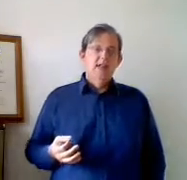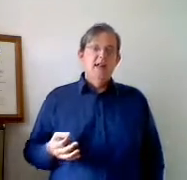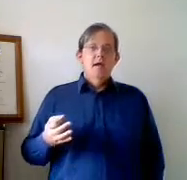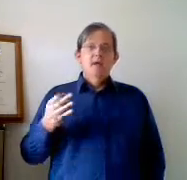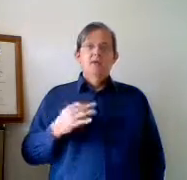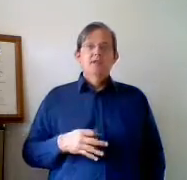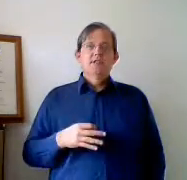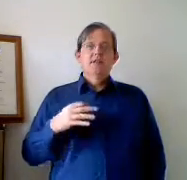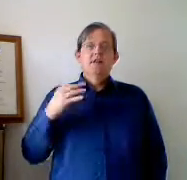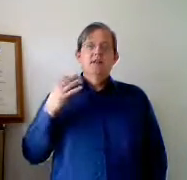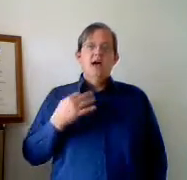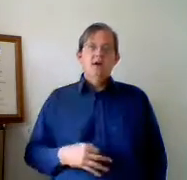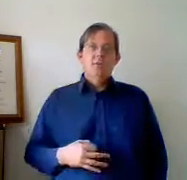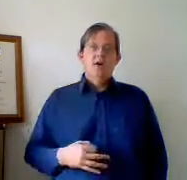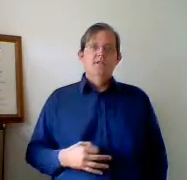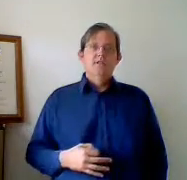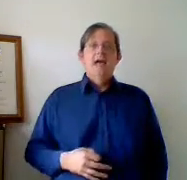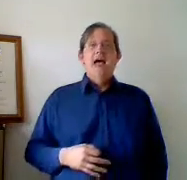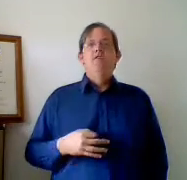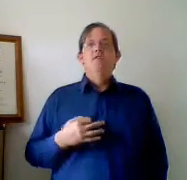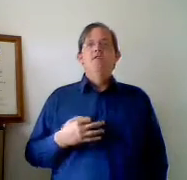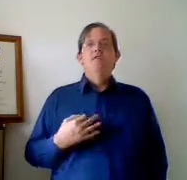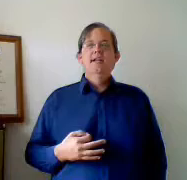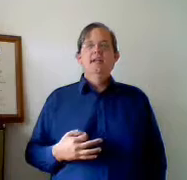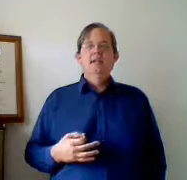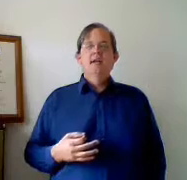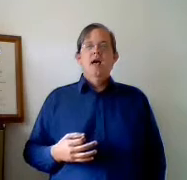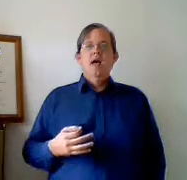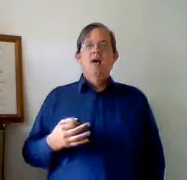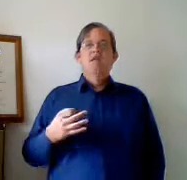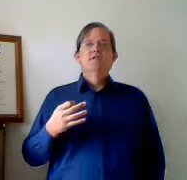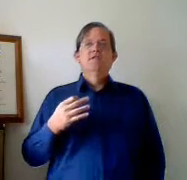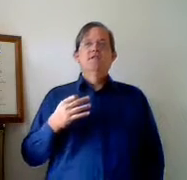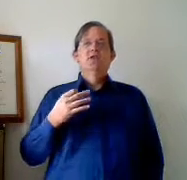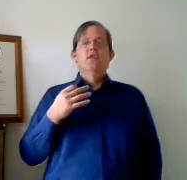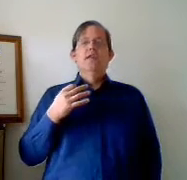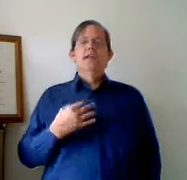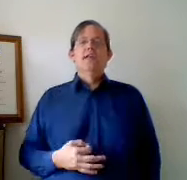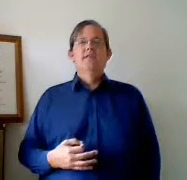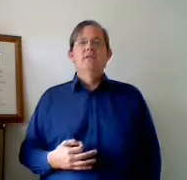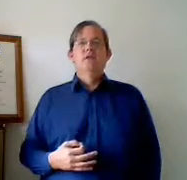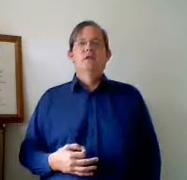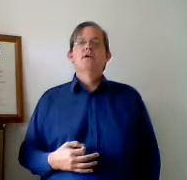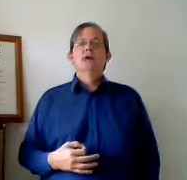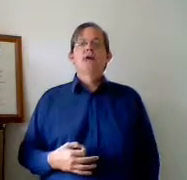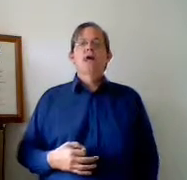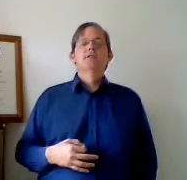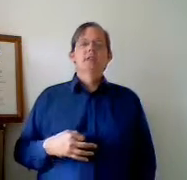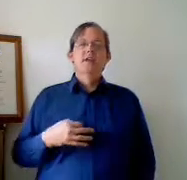that most customers have no intention of speaking to that individual until such time as they